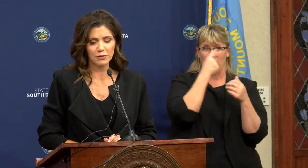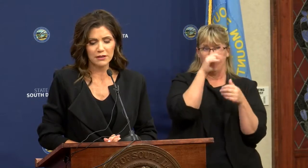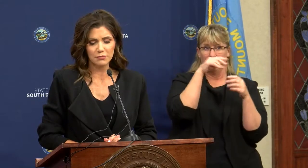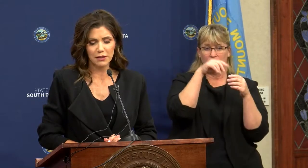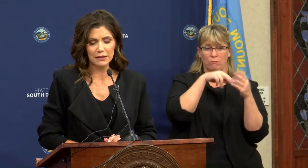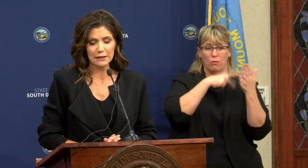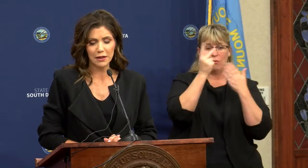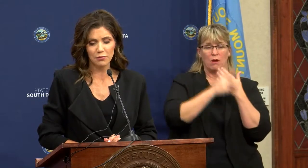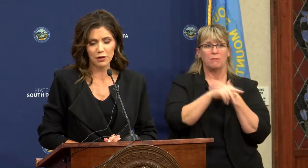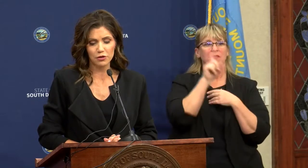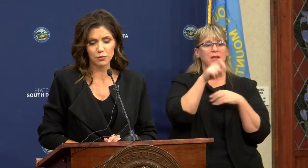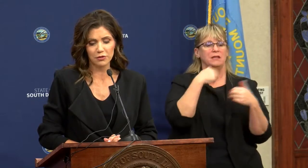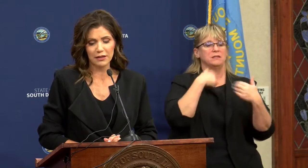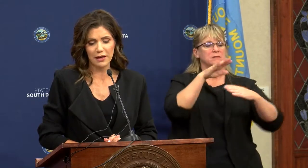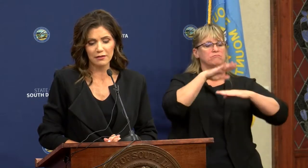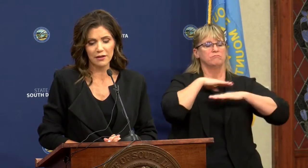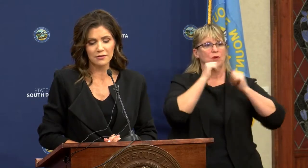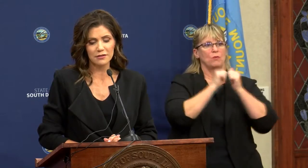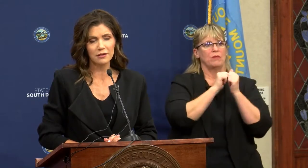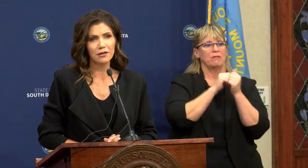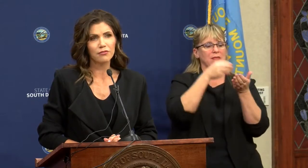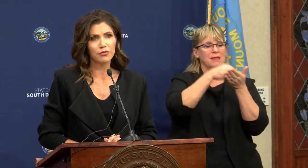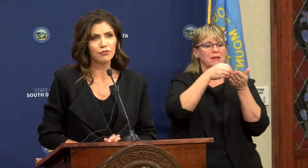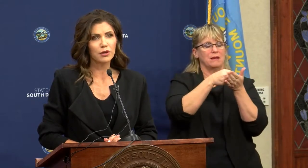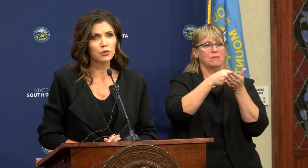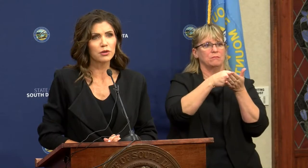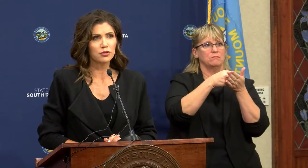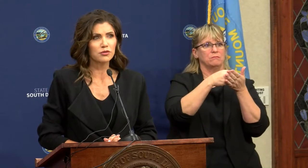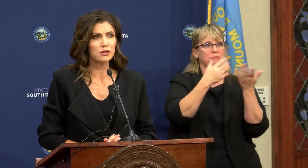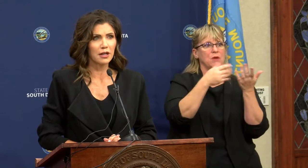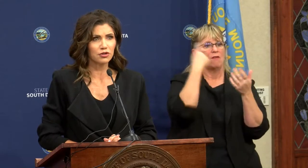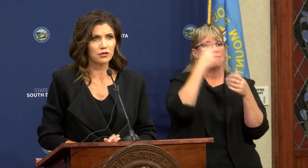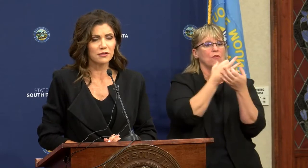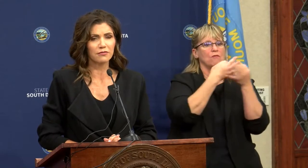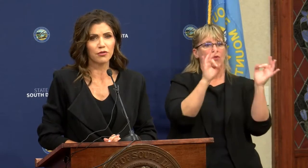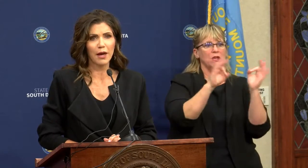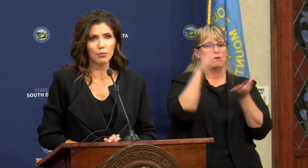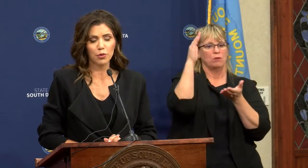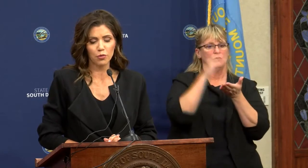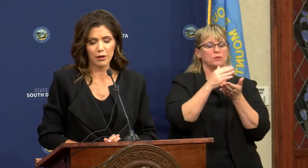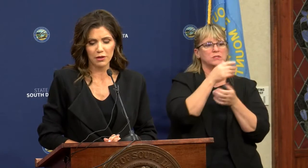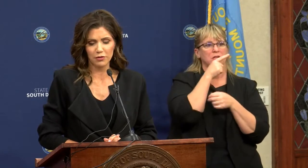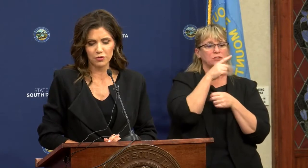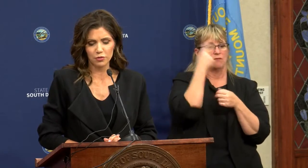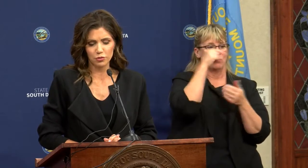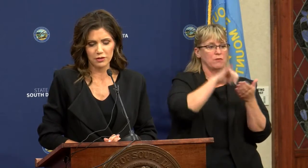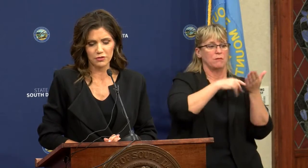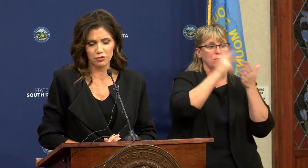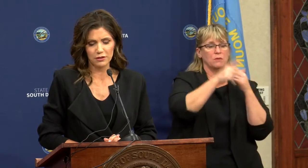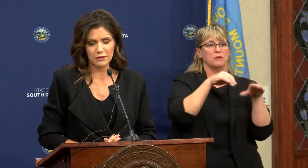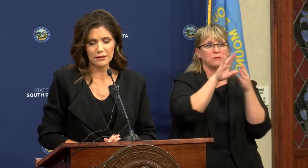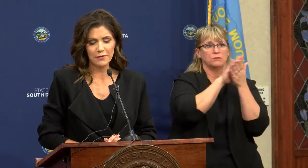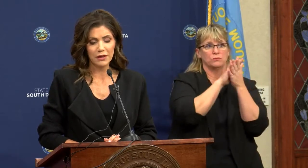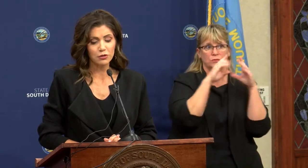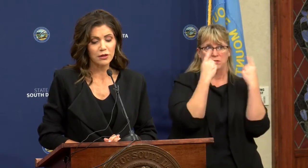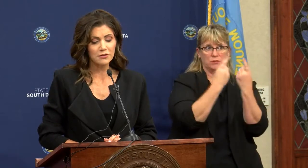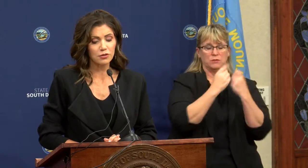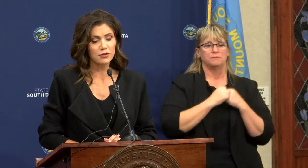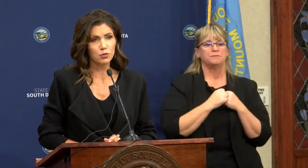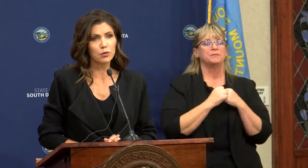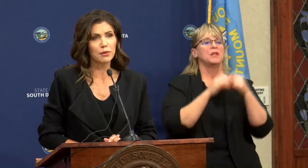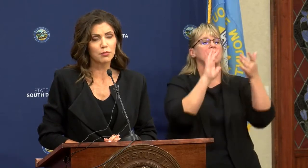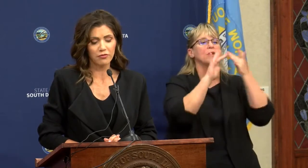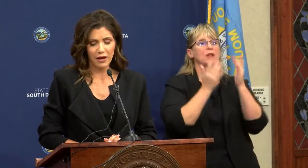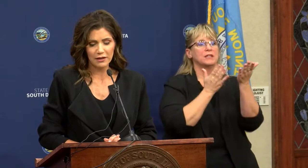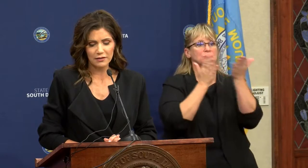program, need to meet income eligibility guidelines for free and reduced lunches and for that program in their school district. Internet